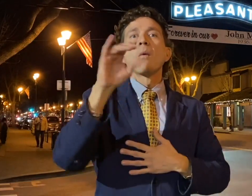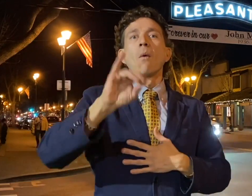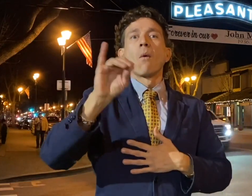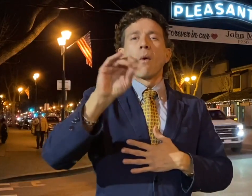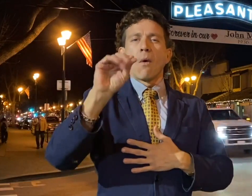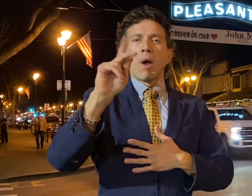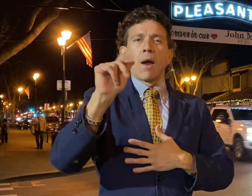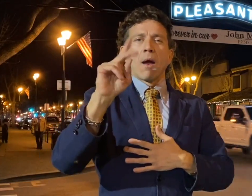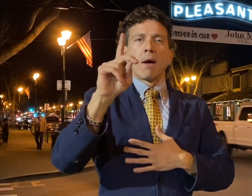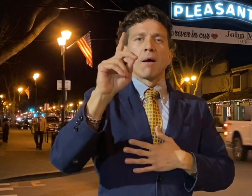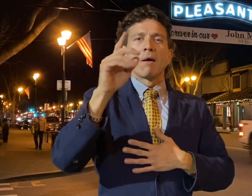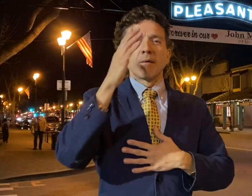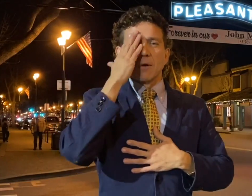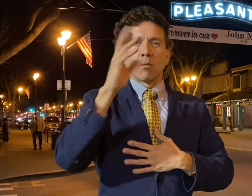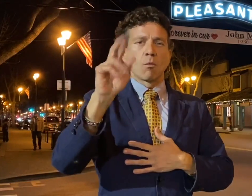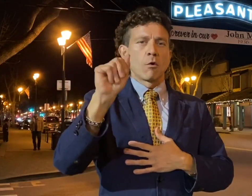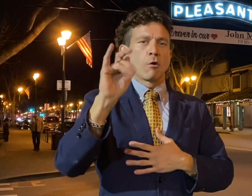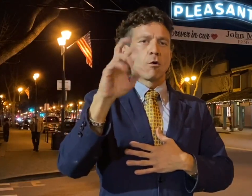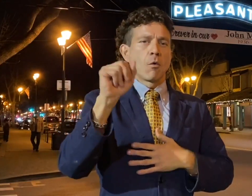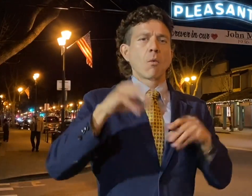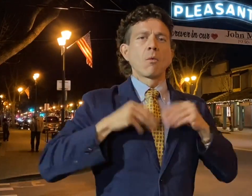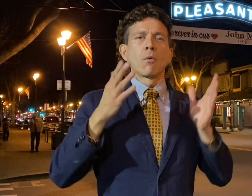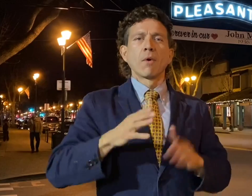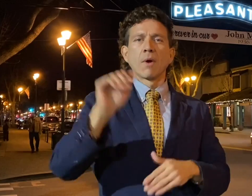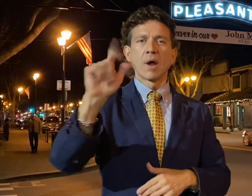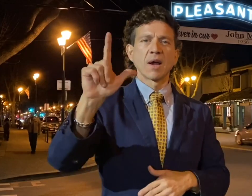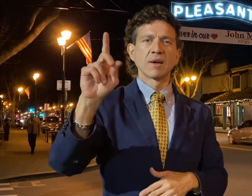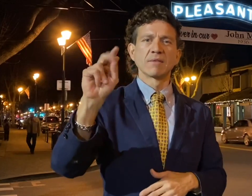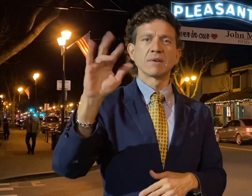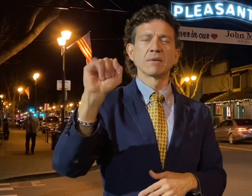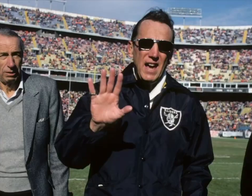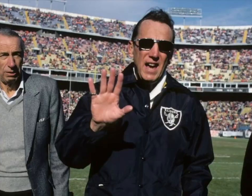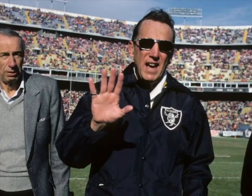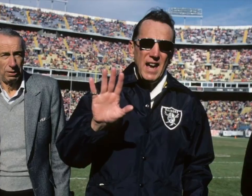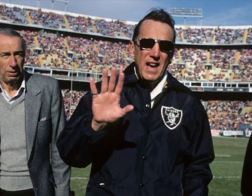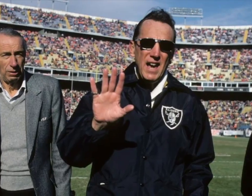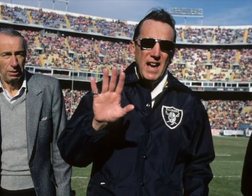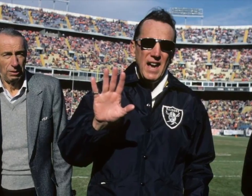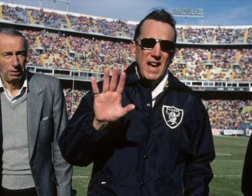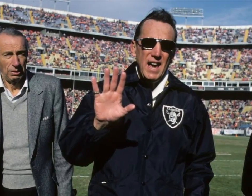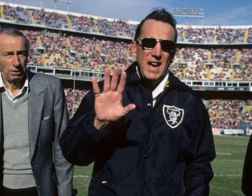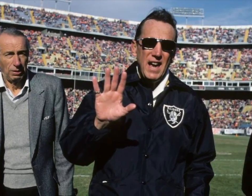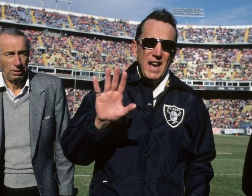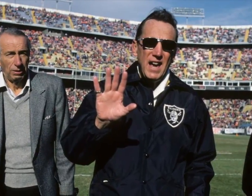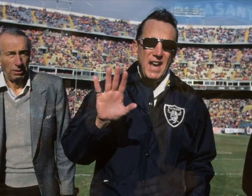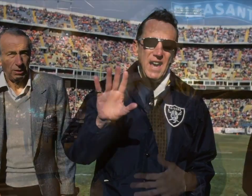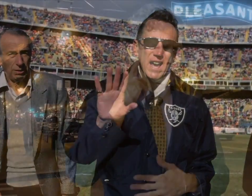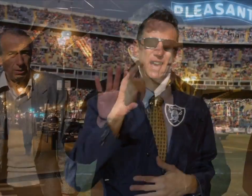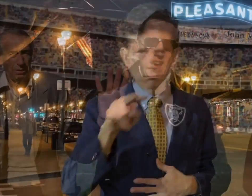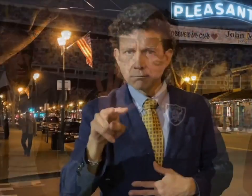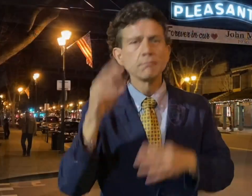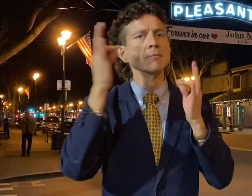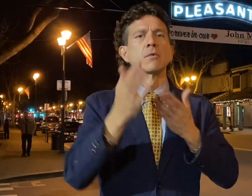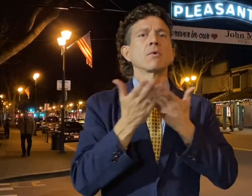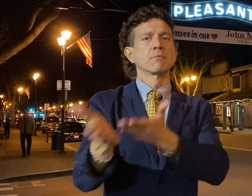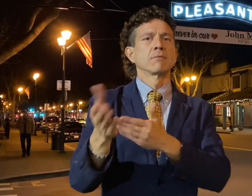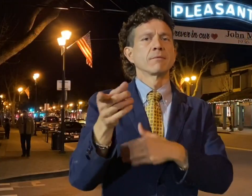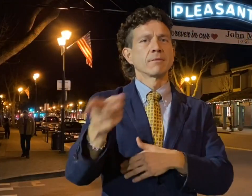Oakland Raiders owner Al Davis took notice and